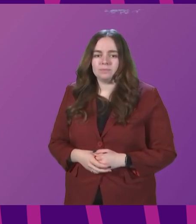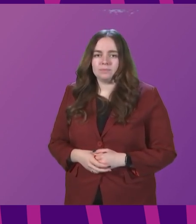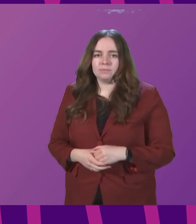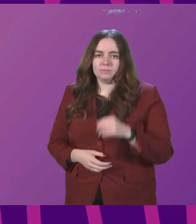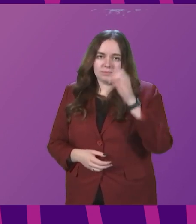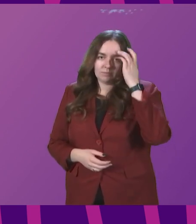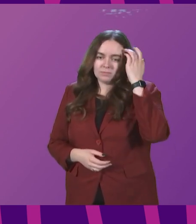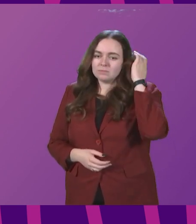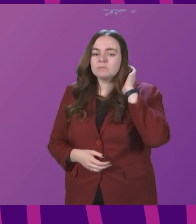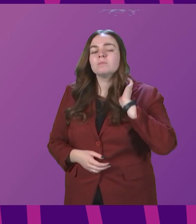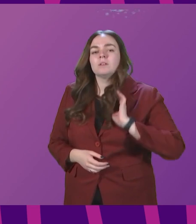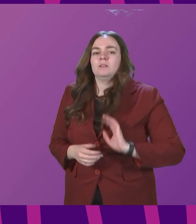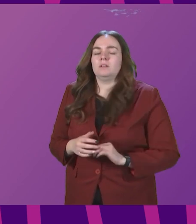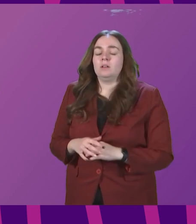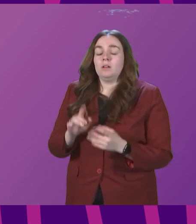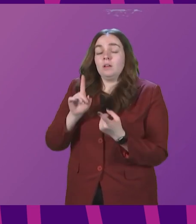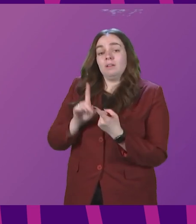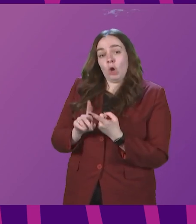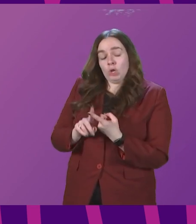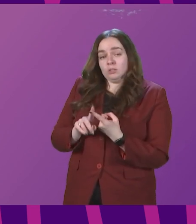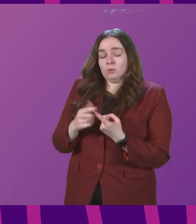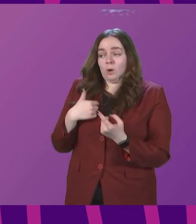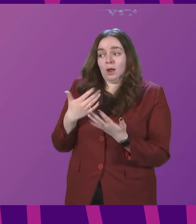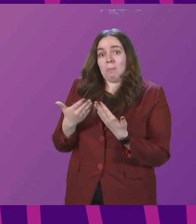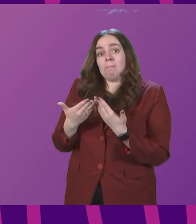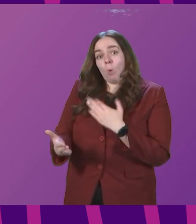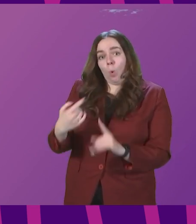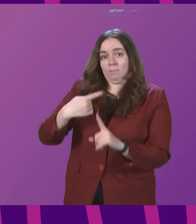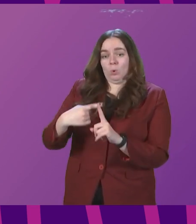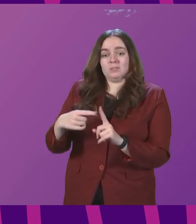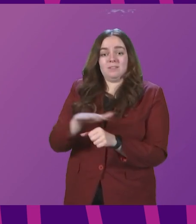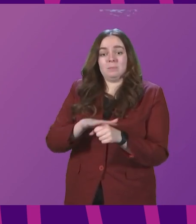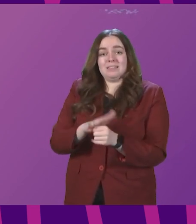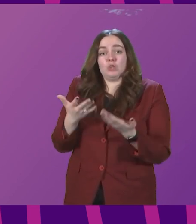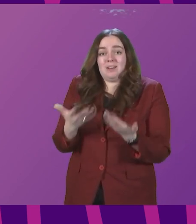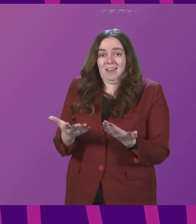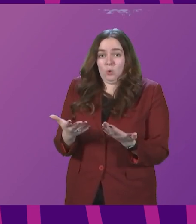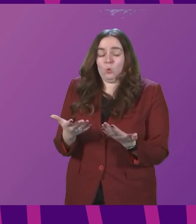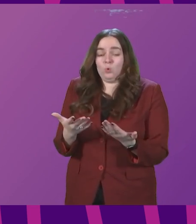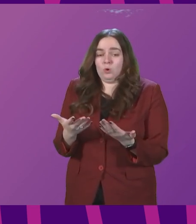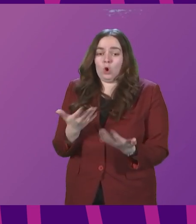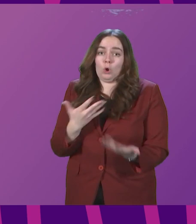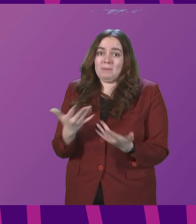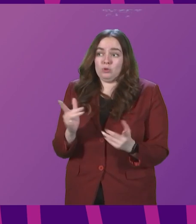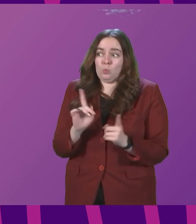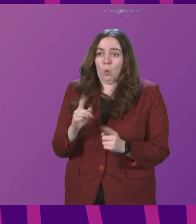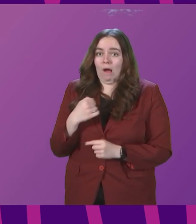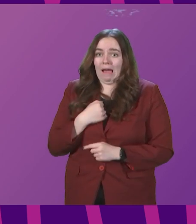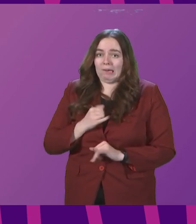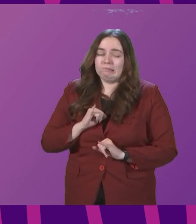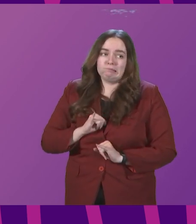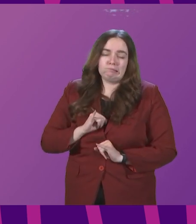Firstly, we are in a more positive position now than we might have been and that I feared we would be